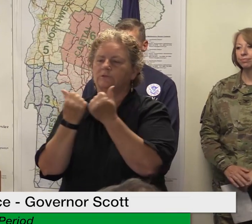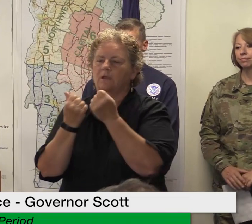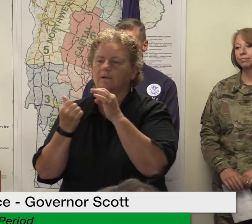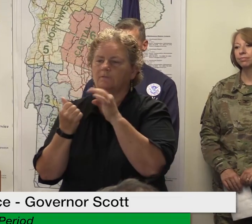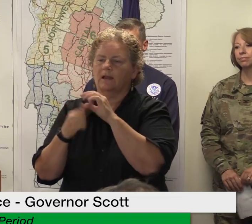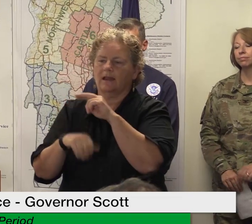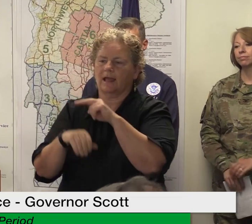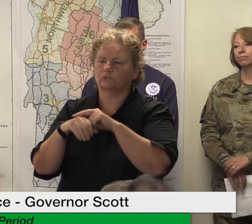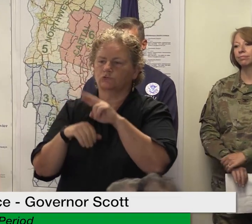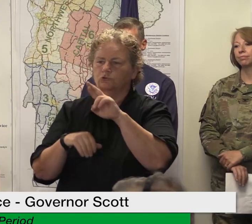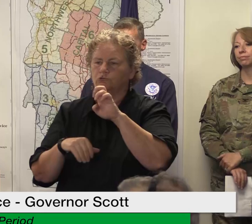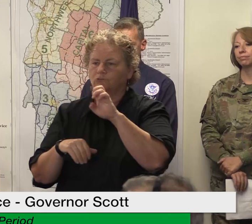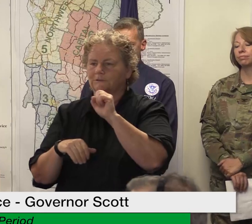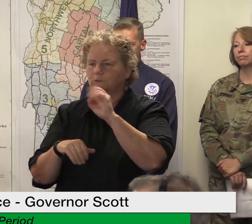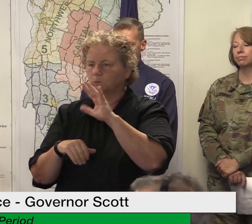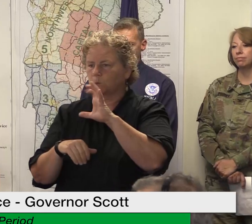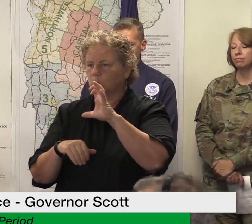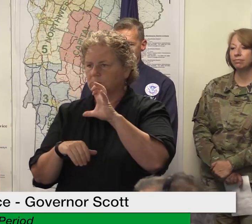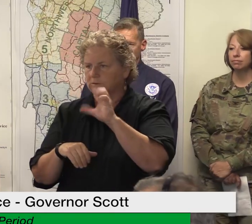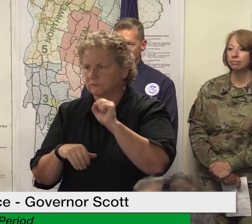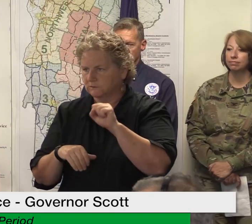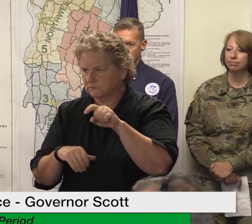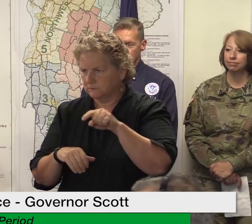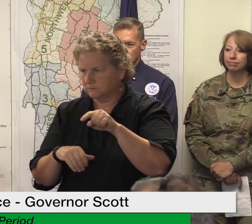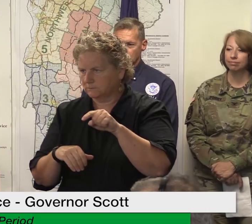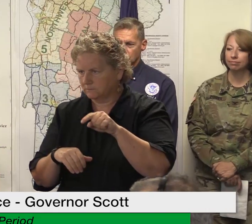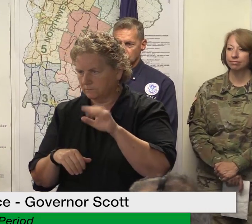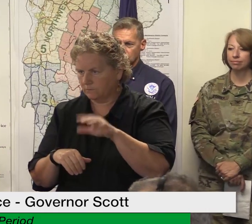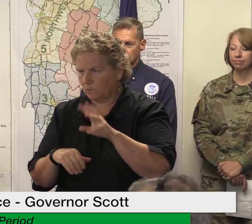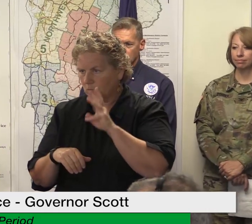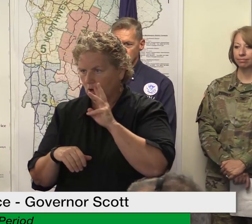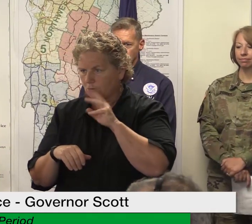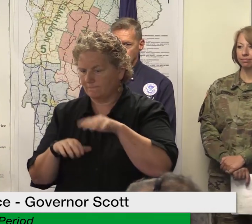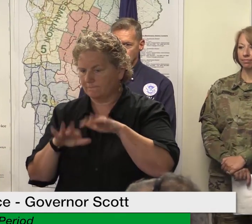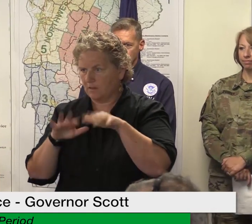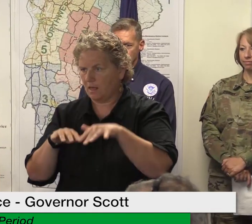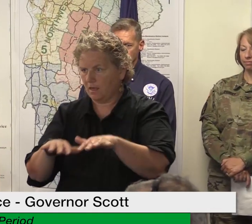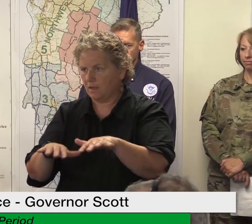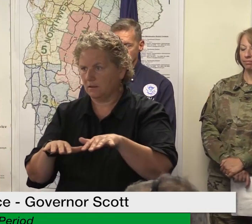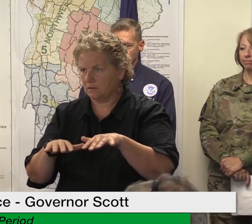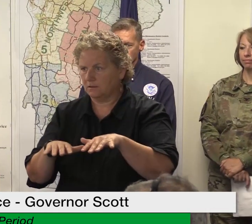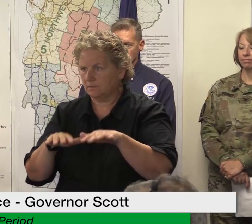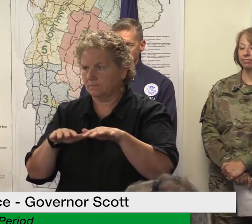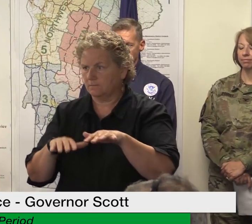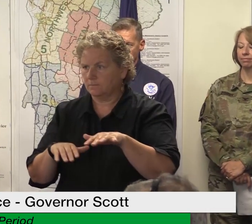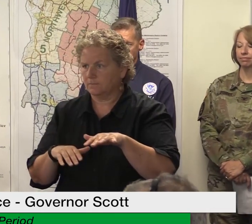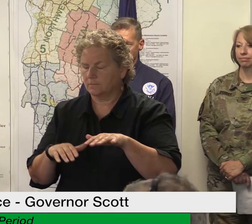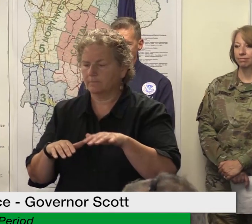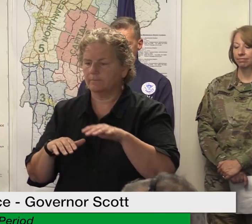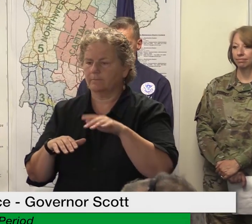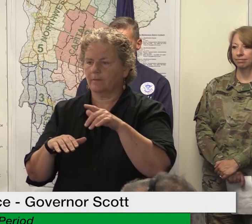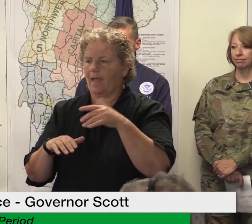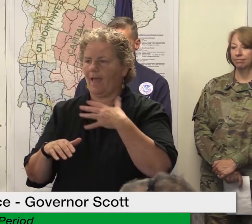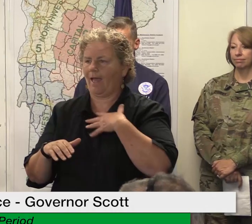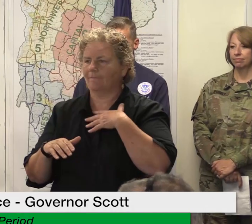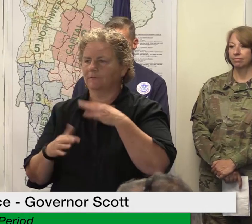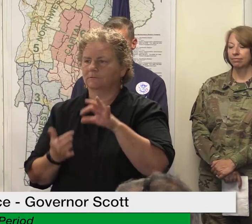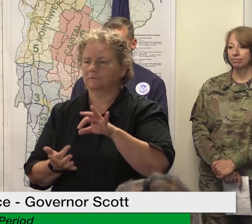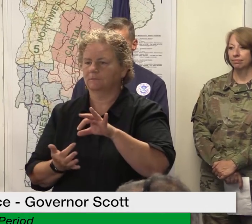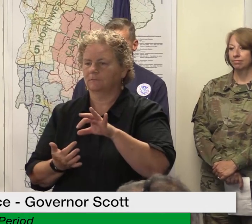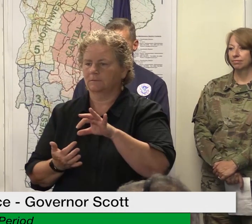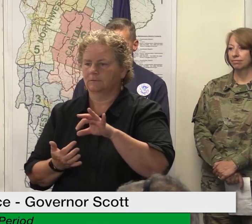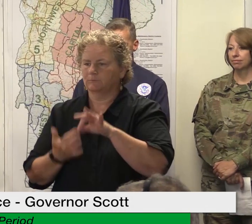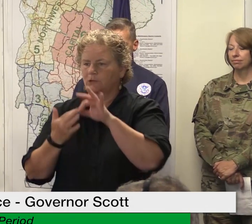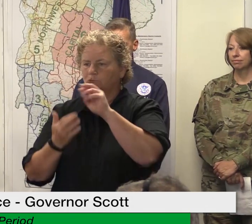the floodplain is is to be used to mitigate flooding but right